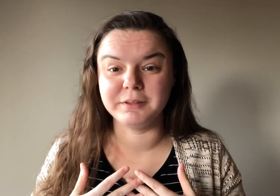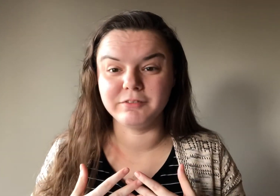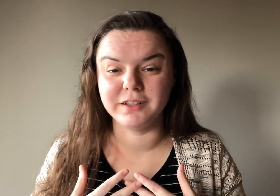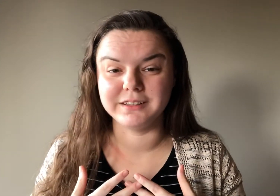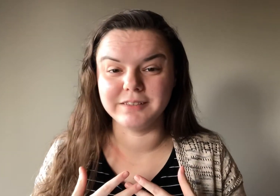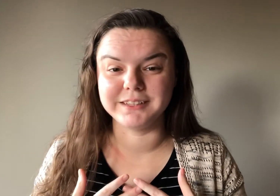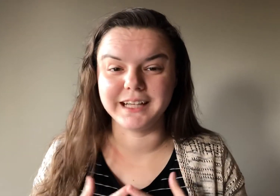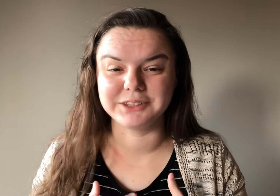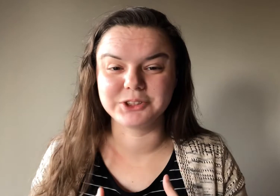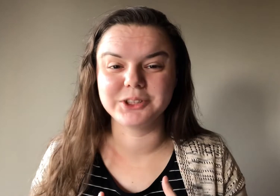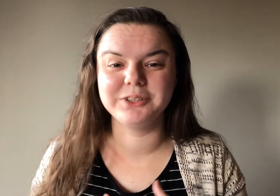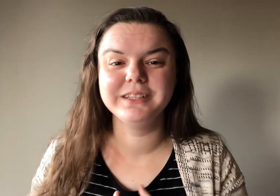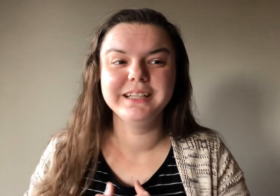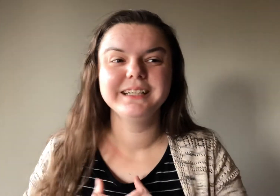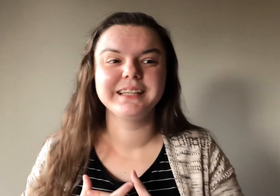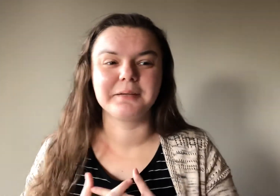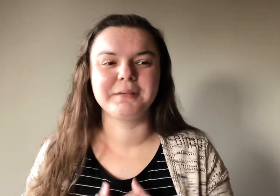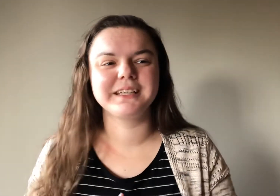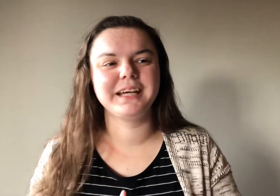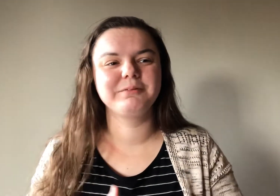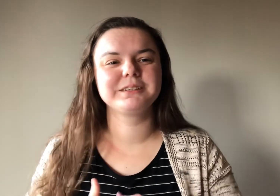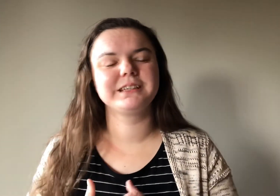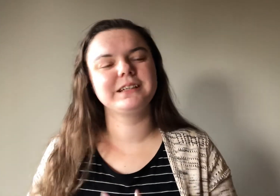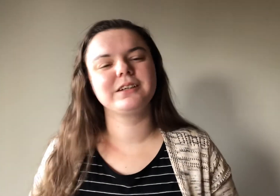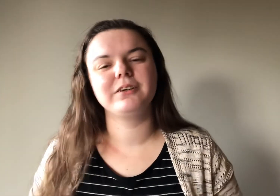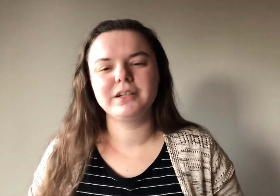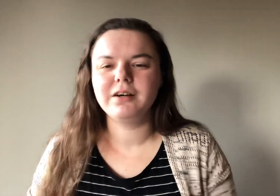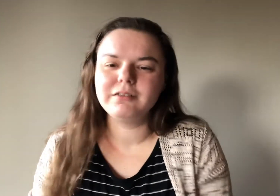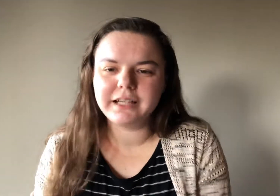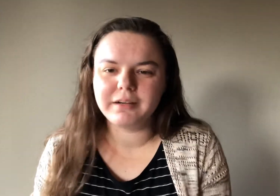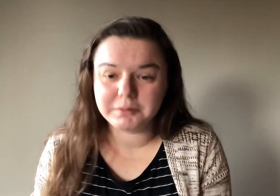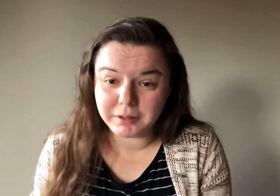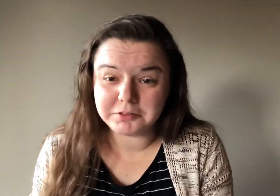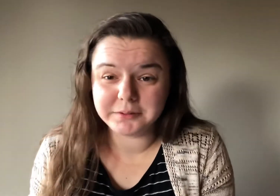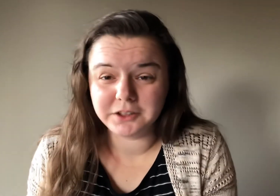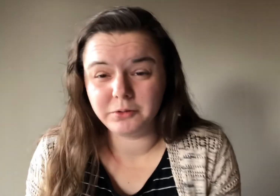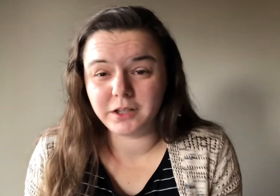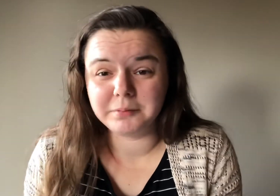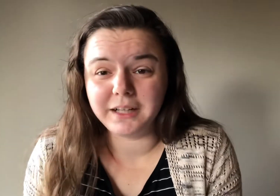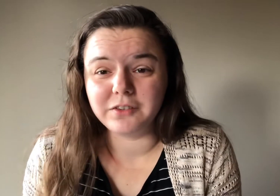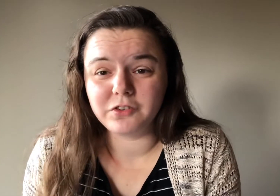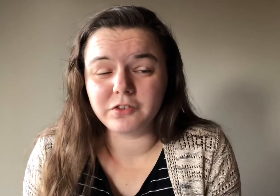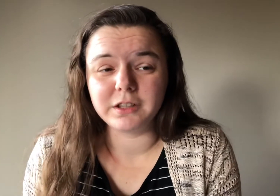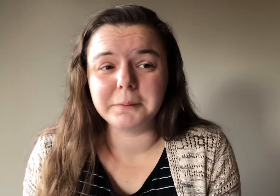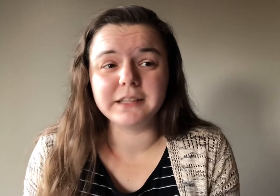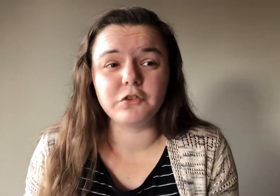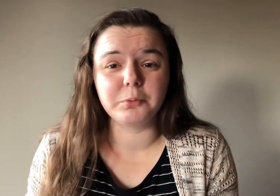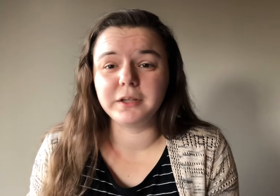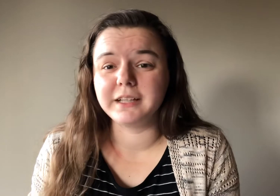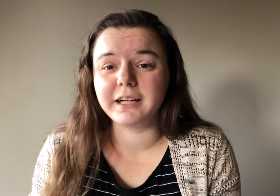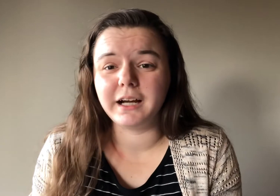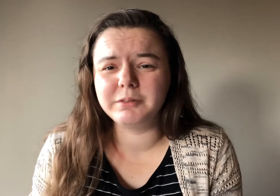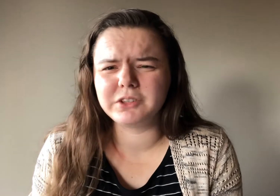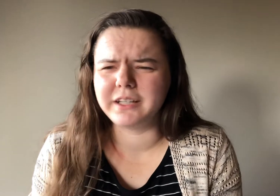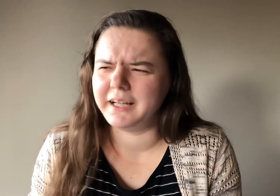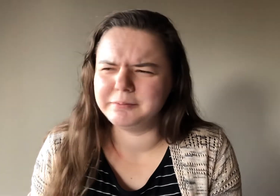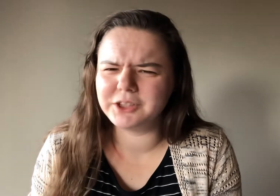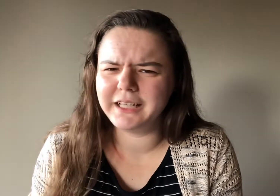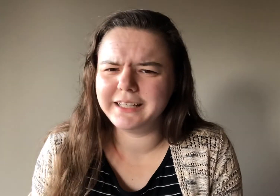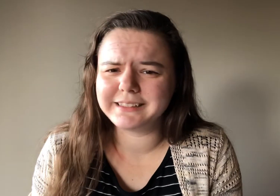me fall in love with Astro. Like me and Kate were sitting there going, oh yeah, we probably know what our biases are going to be at this point. Like I was on MJ at